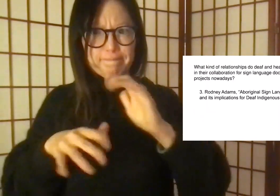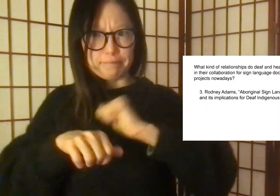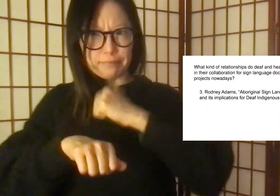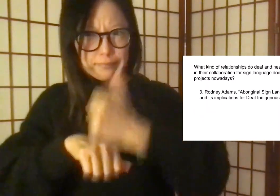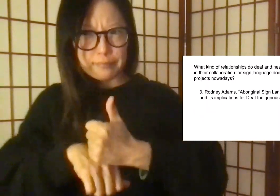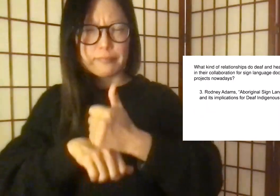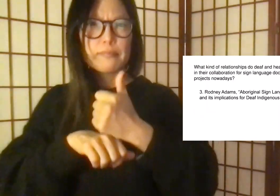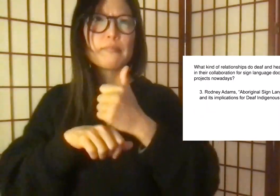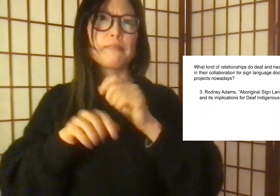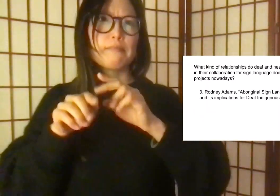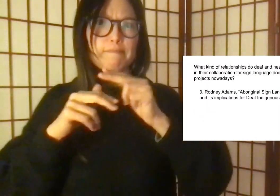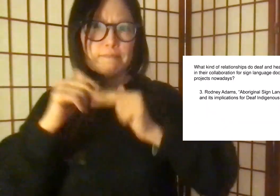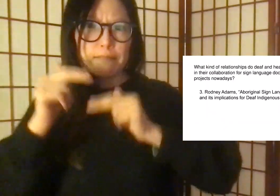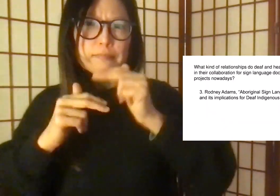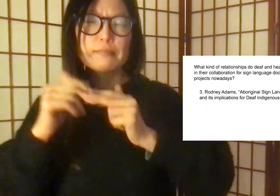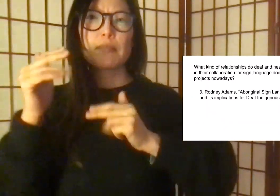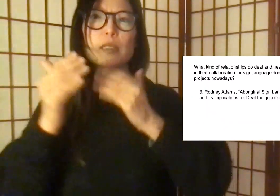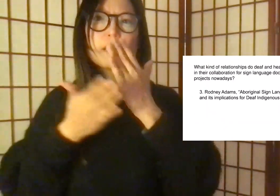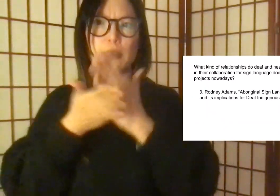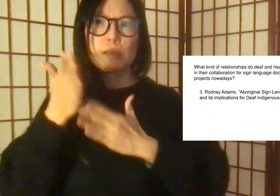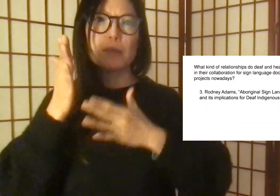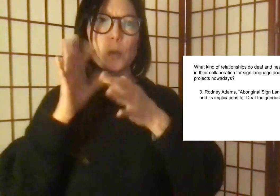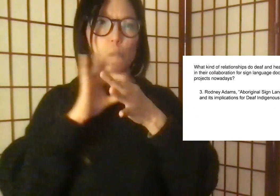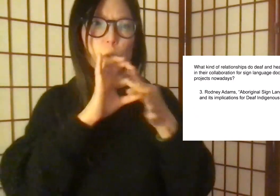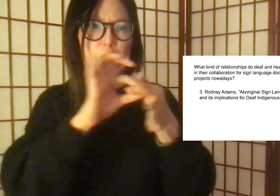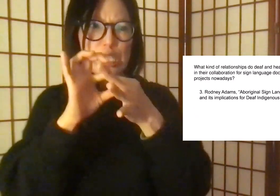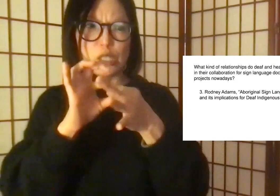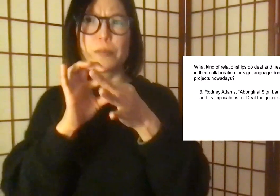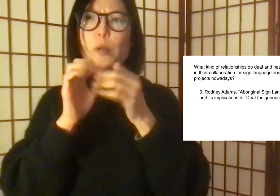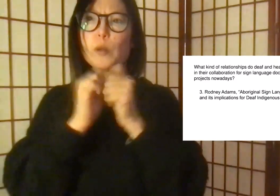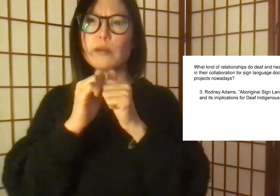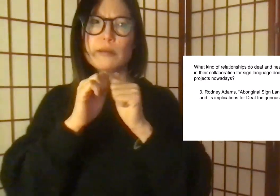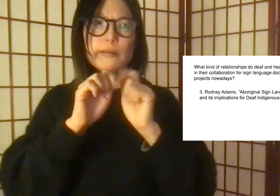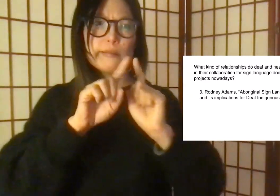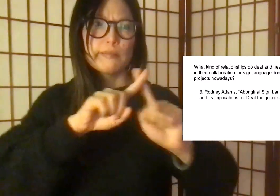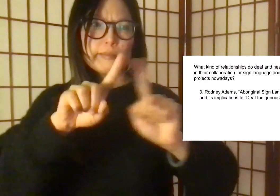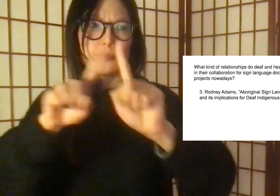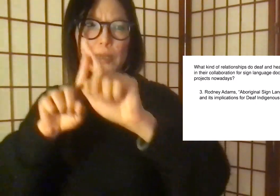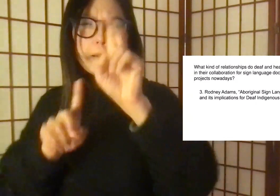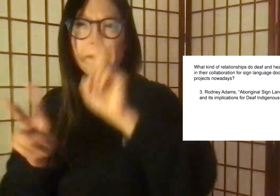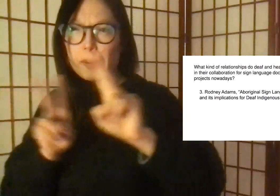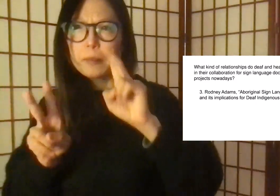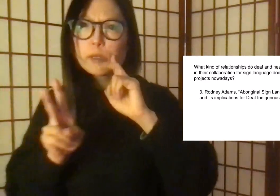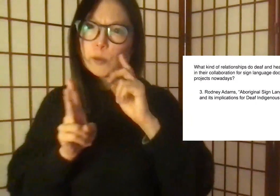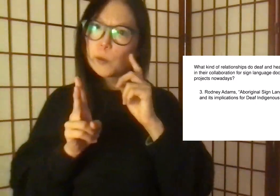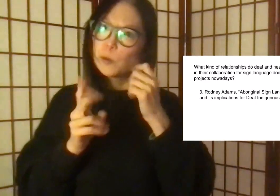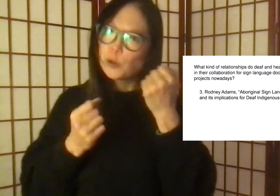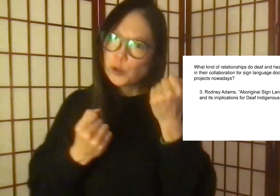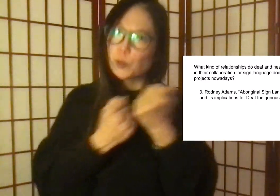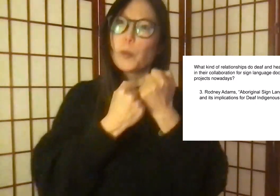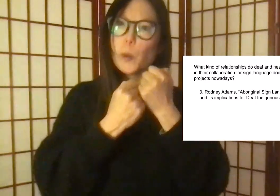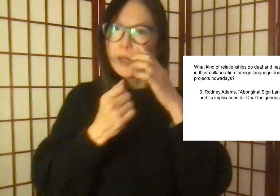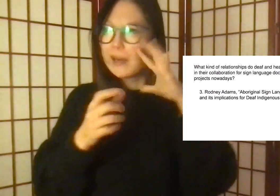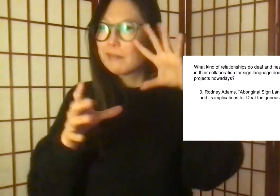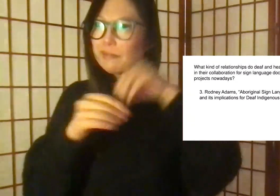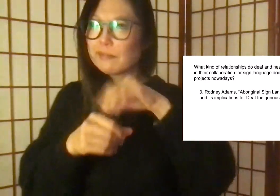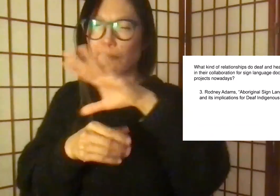However, Adams has been working with relationships with different people